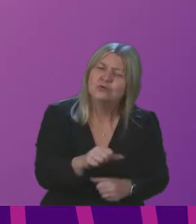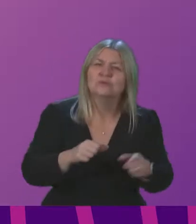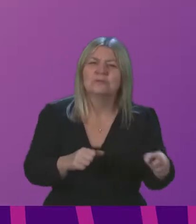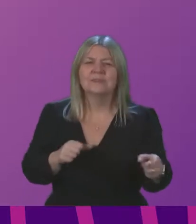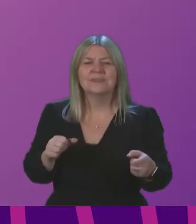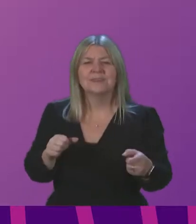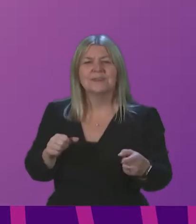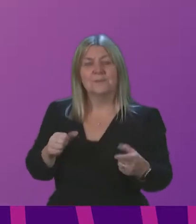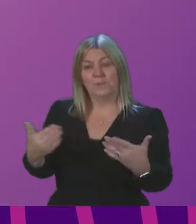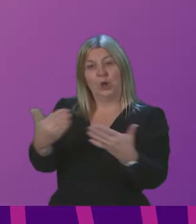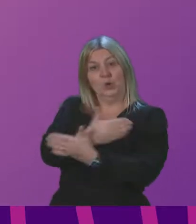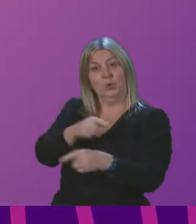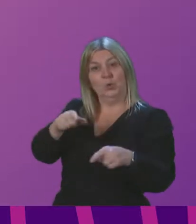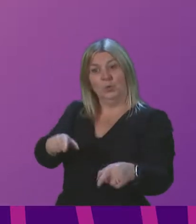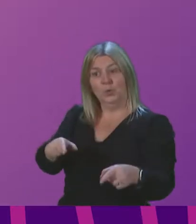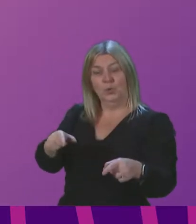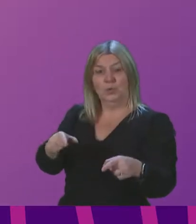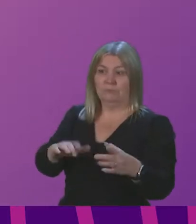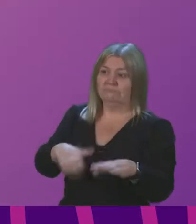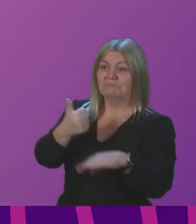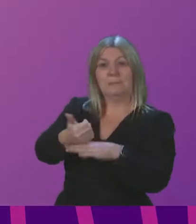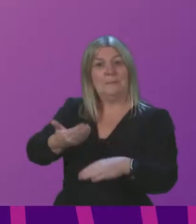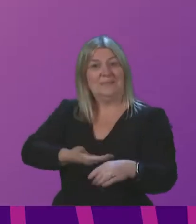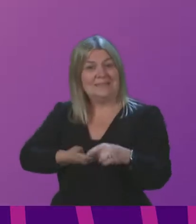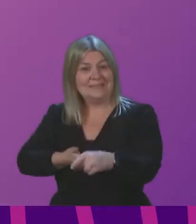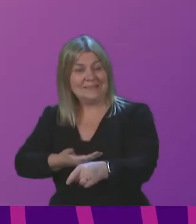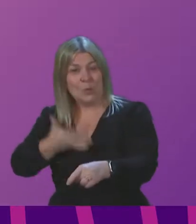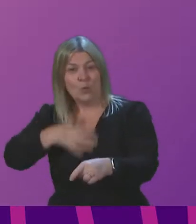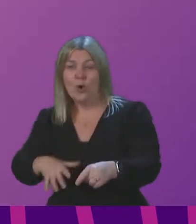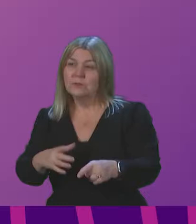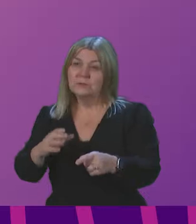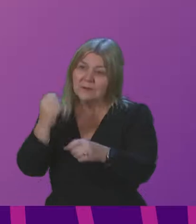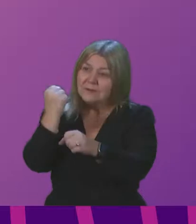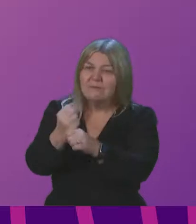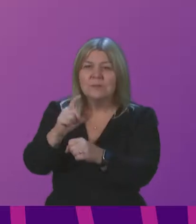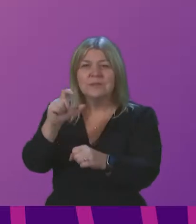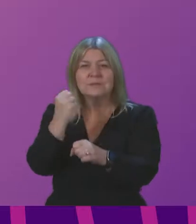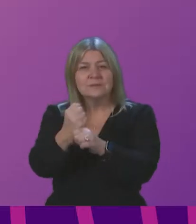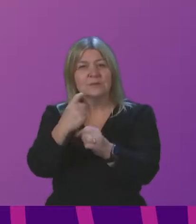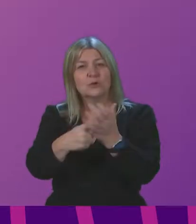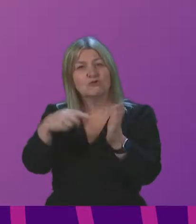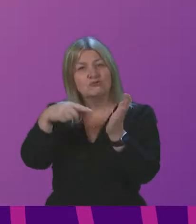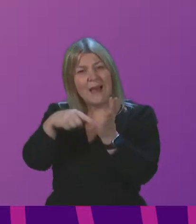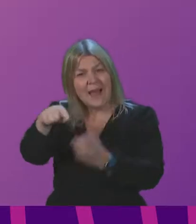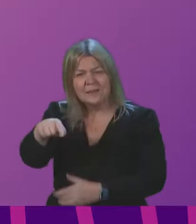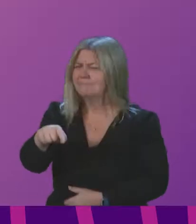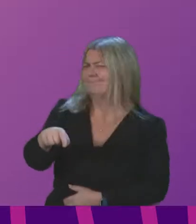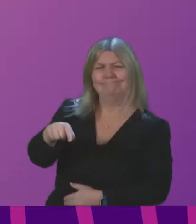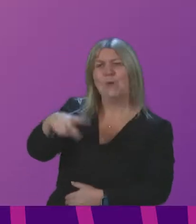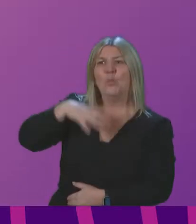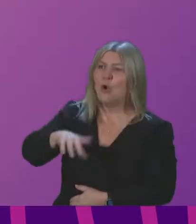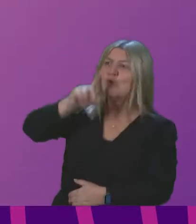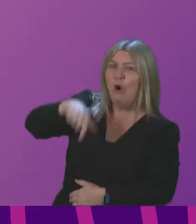start-ups don't want yet another government grant. They want their first order. Here in Scotland, we need a new model,